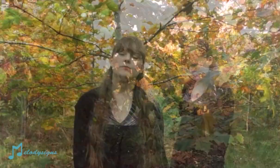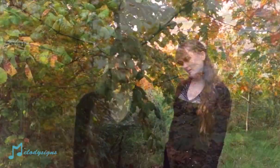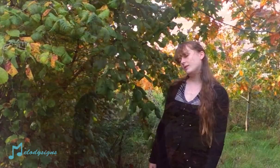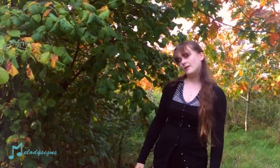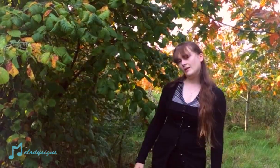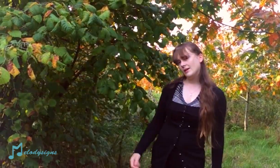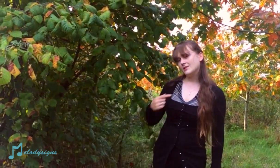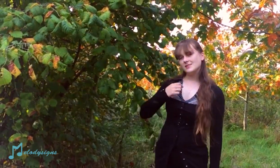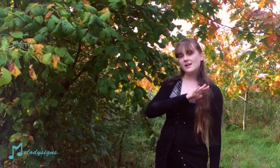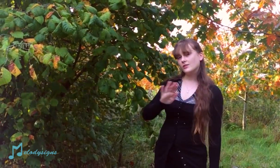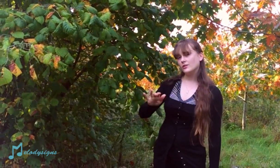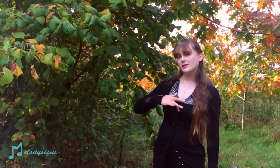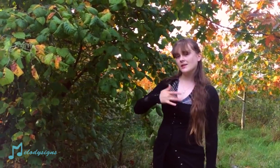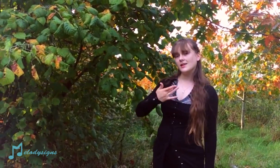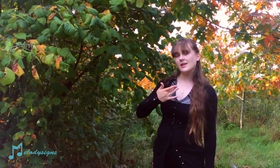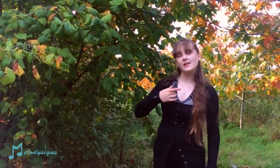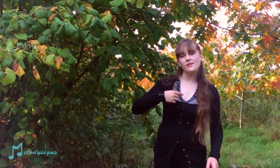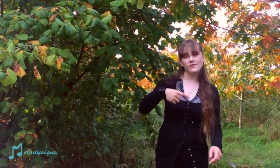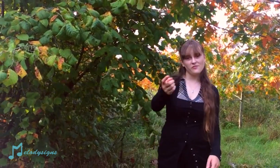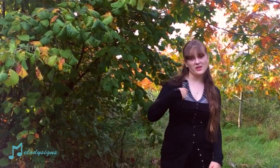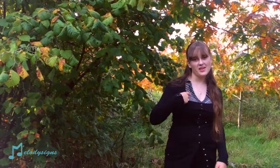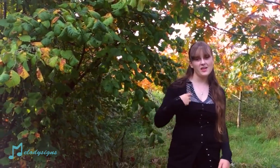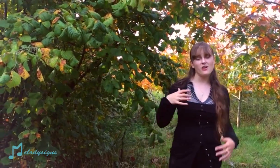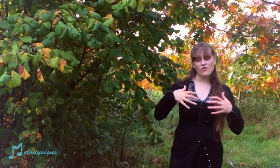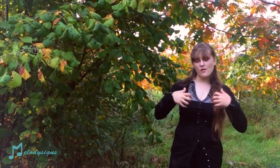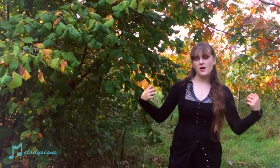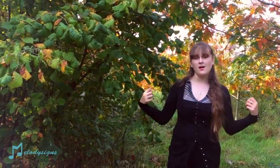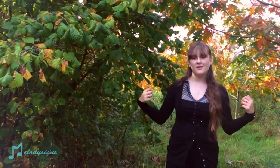Cause I could never feel the fall